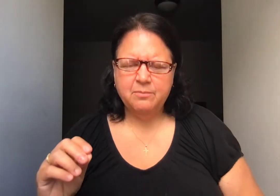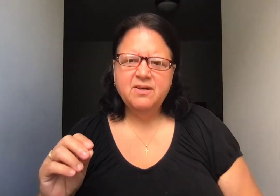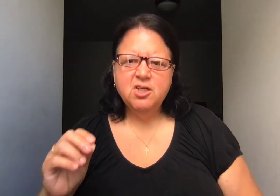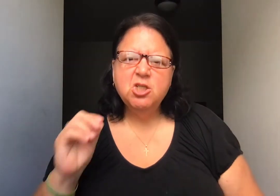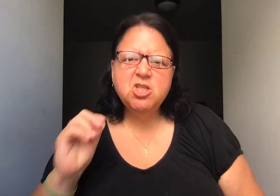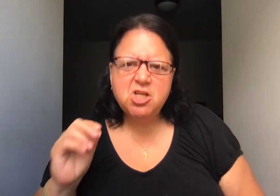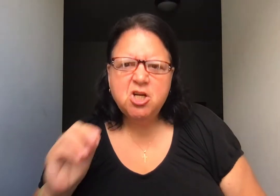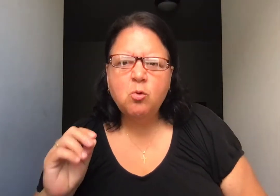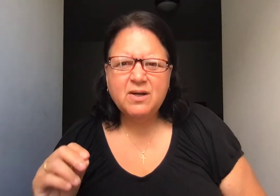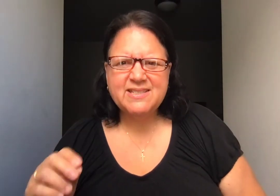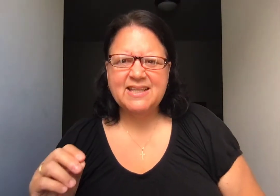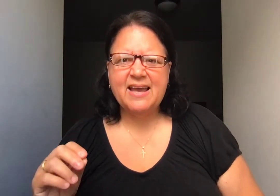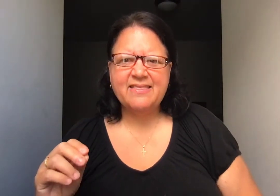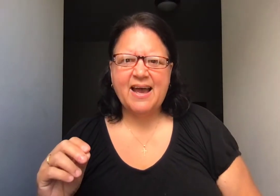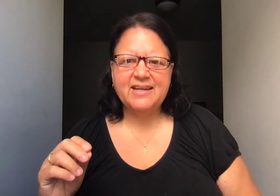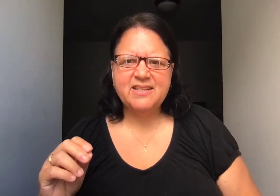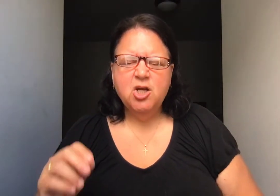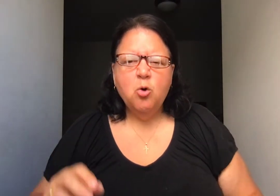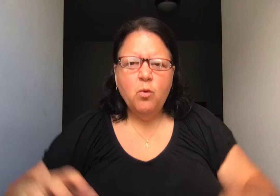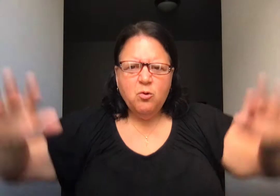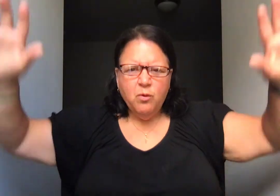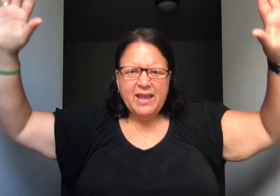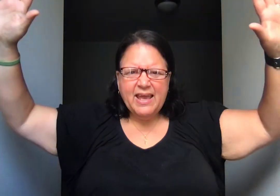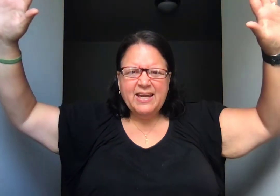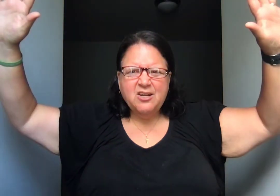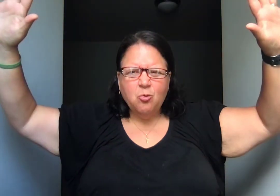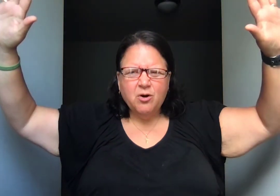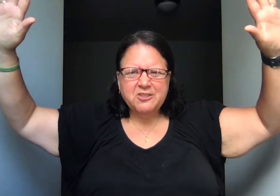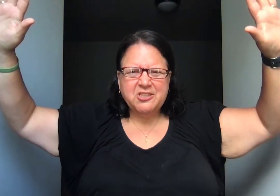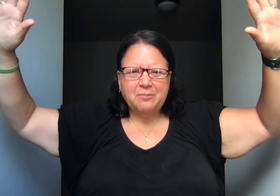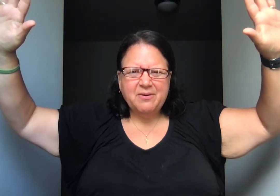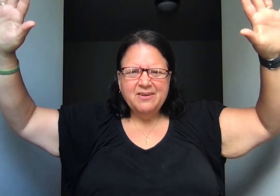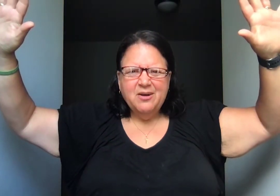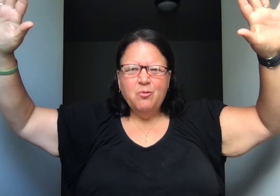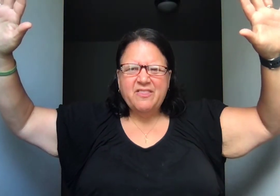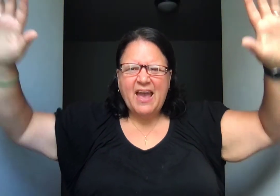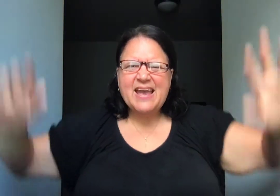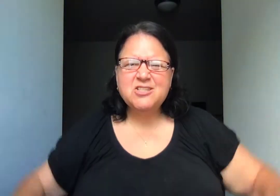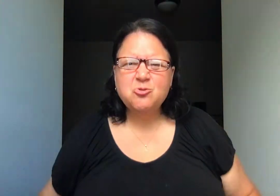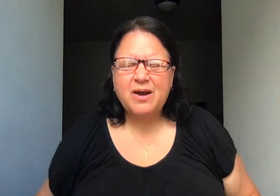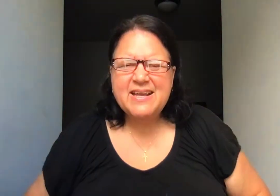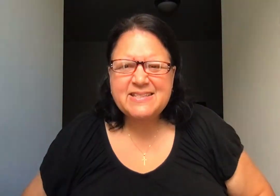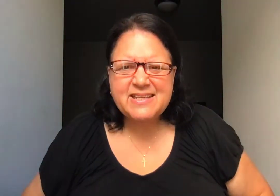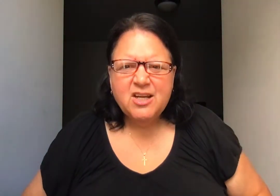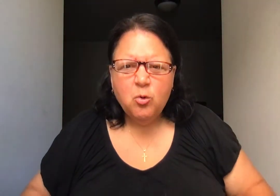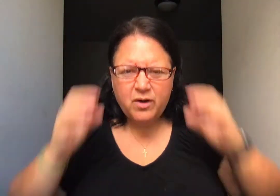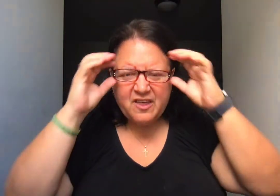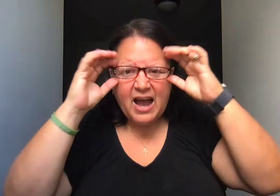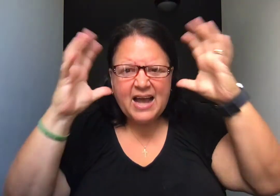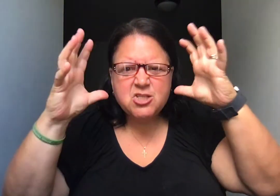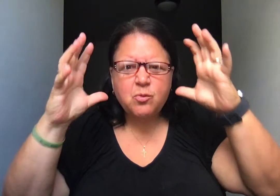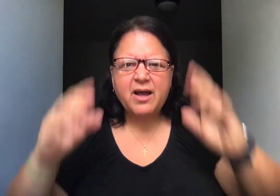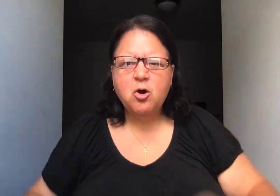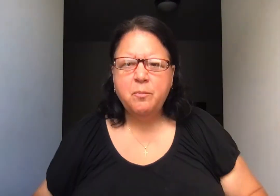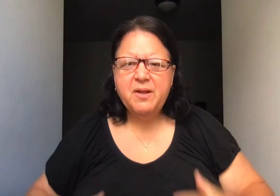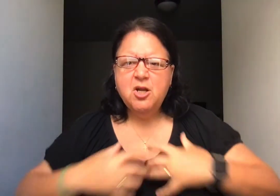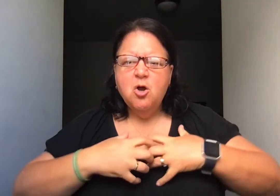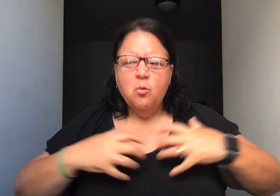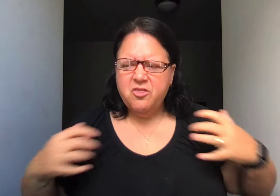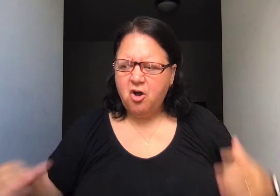to know us like that, when we get into worship with hands raised, with eyes wide open, with a